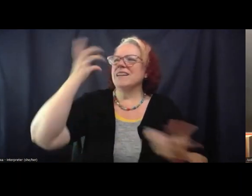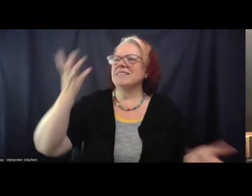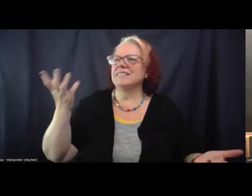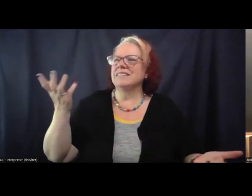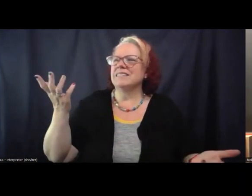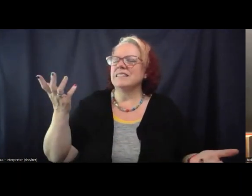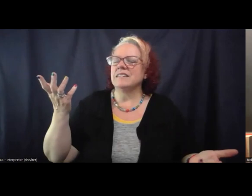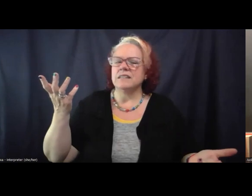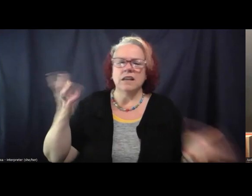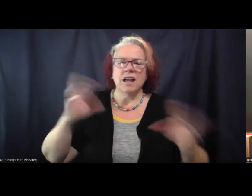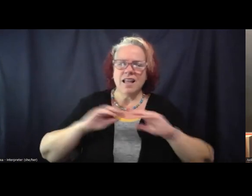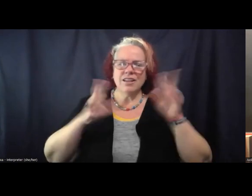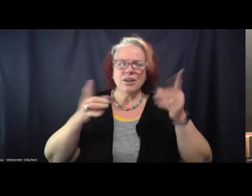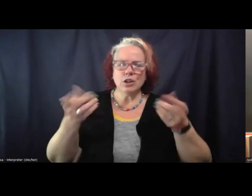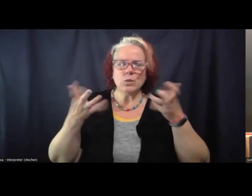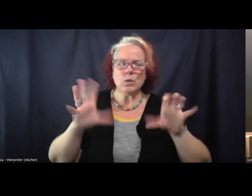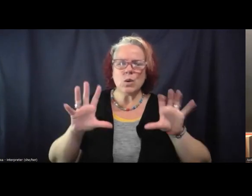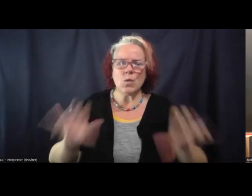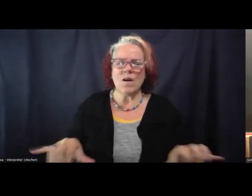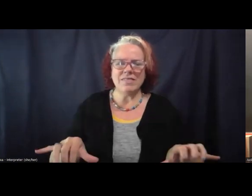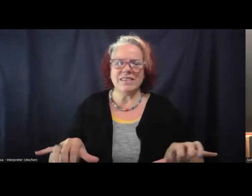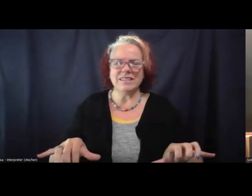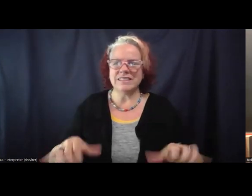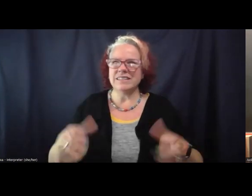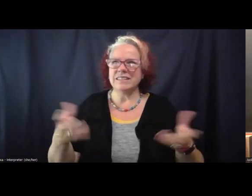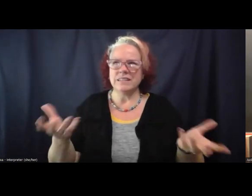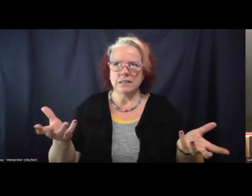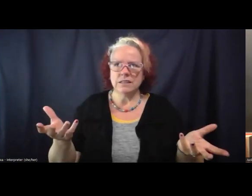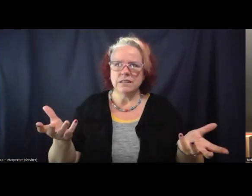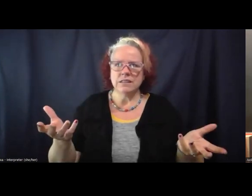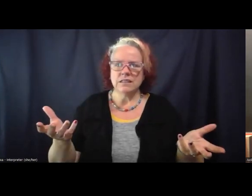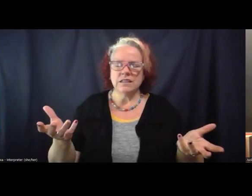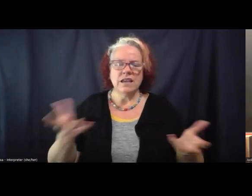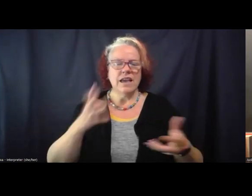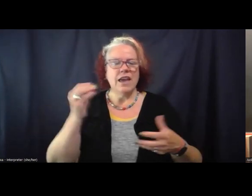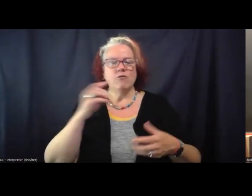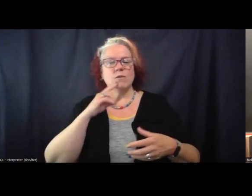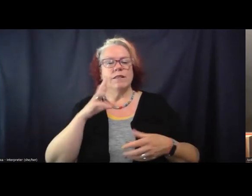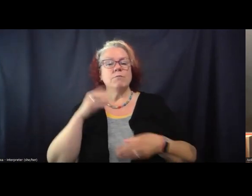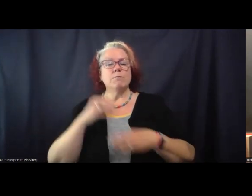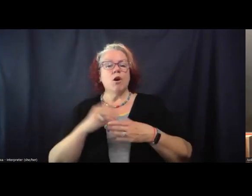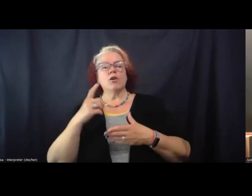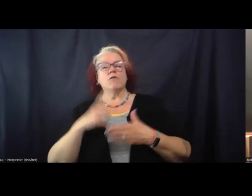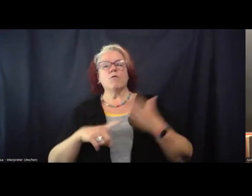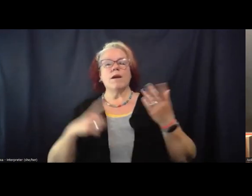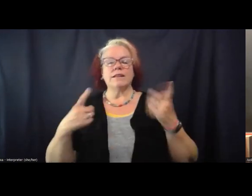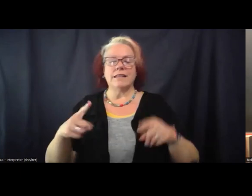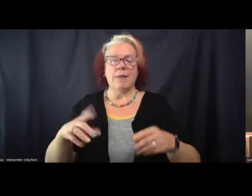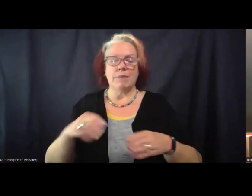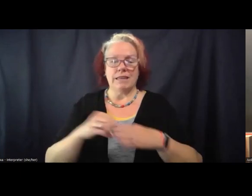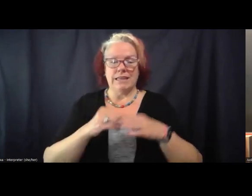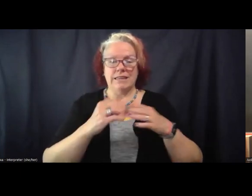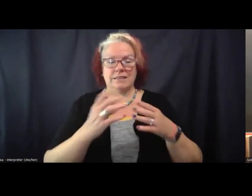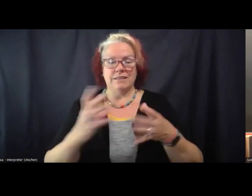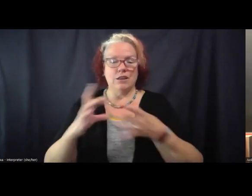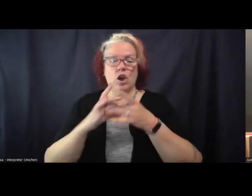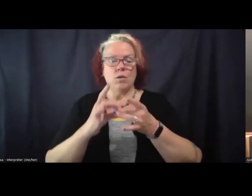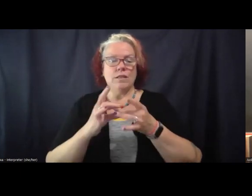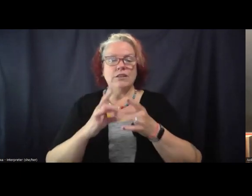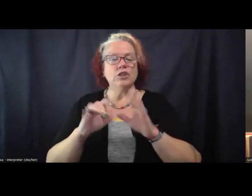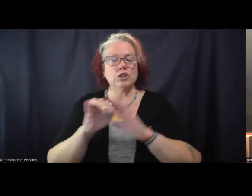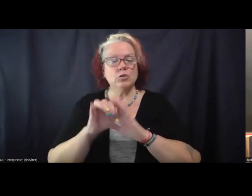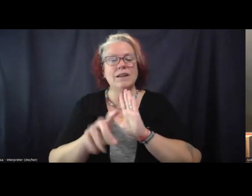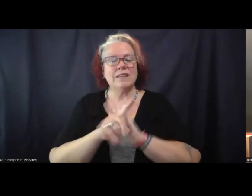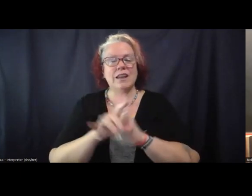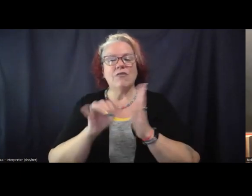clearly don't want this, right? Like, and, and I think part of what is happening in the coalition is identifying those